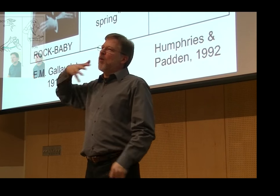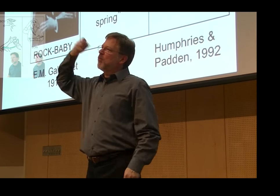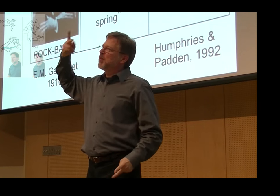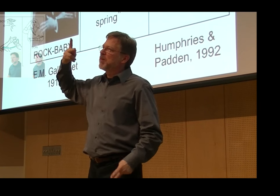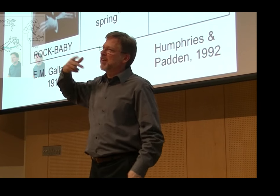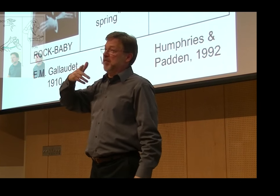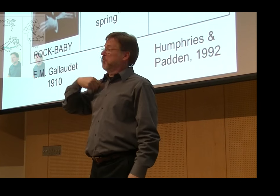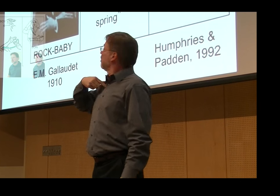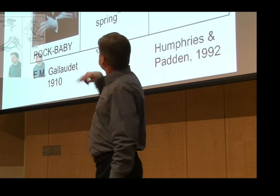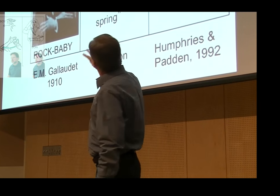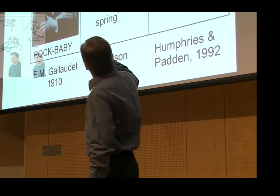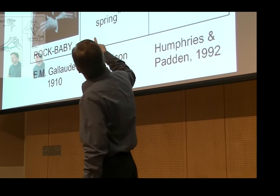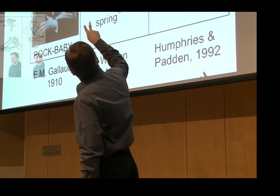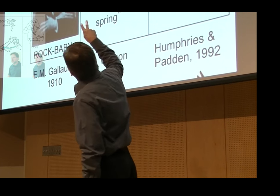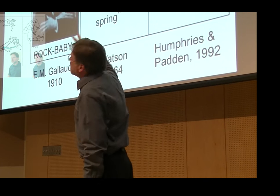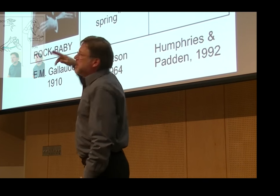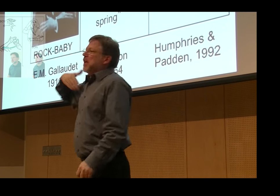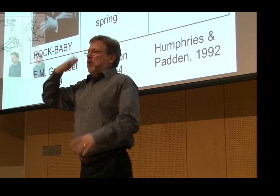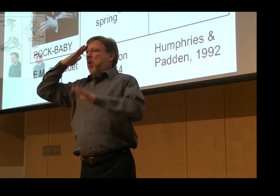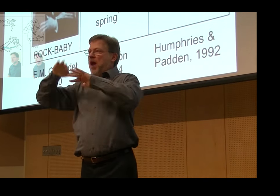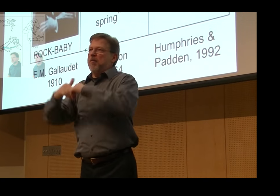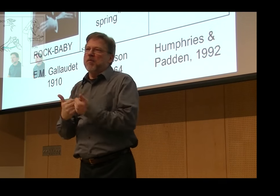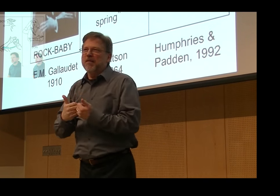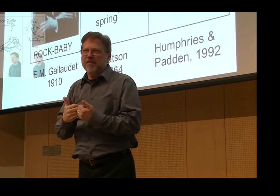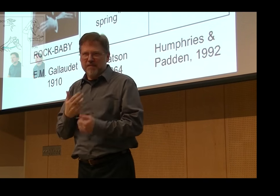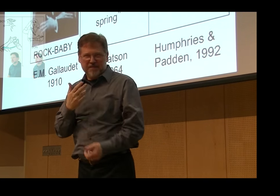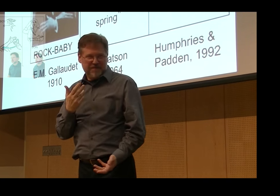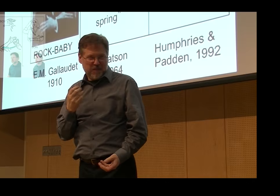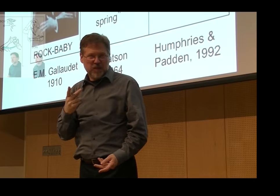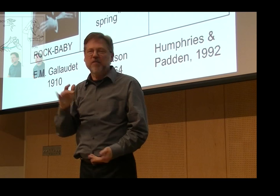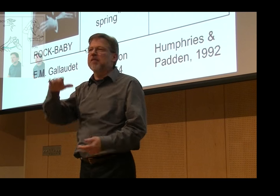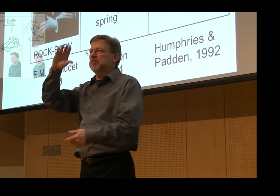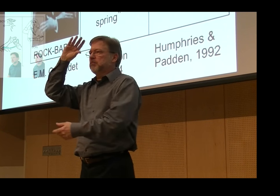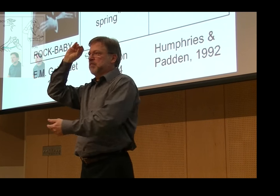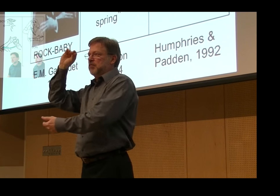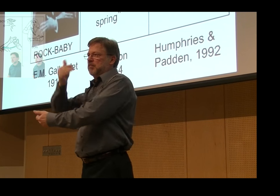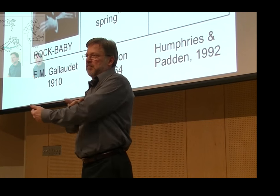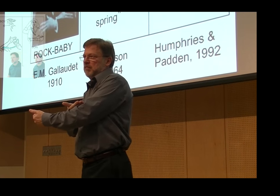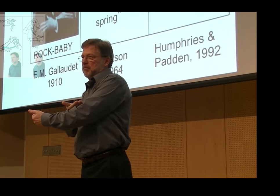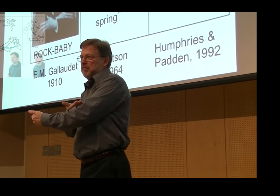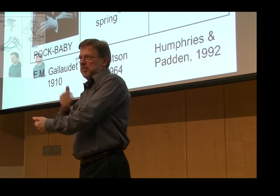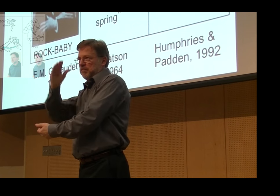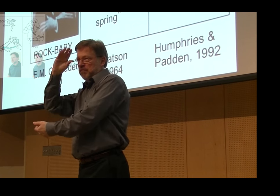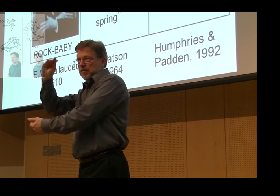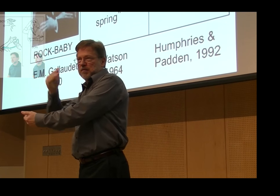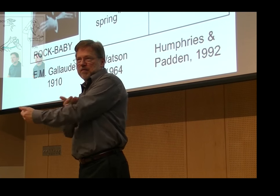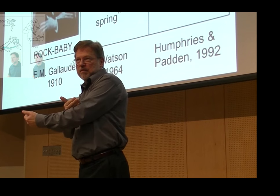But my sign was probably similar to Watson's form. Older people knew the, you know, reproduced the